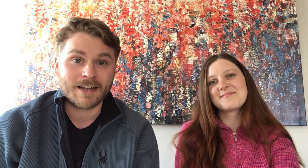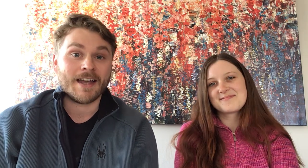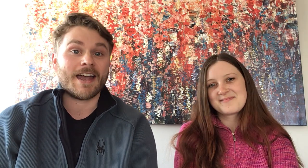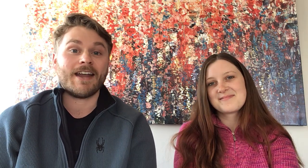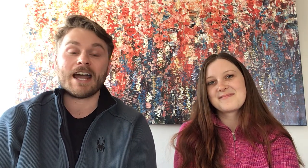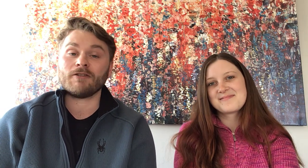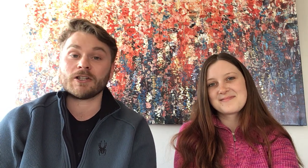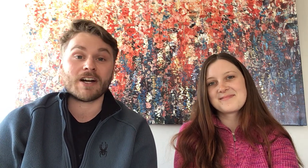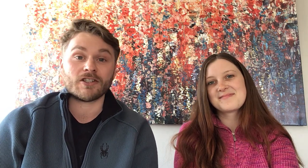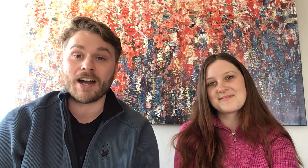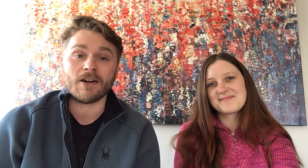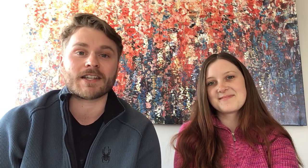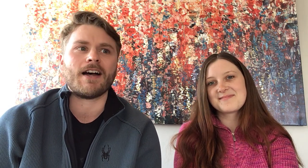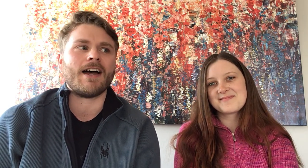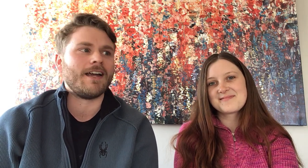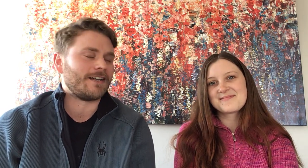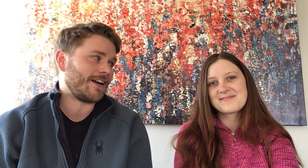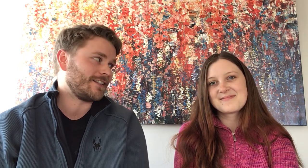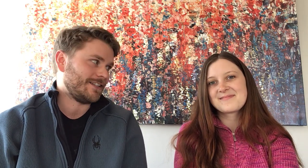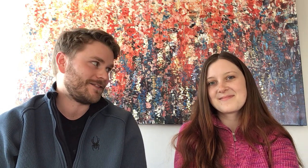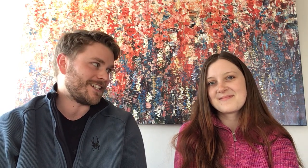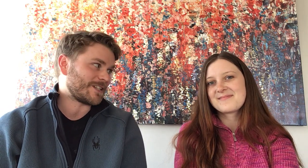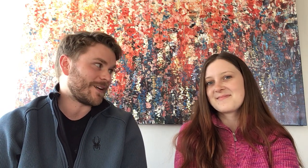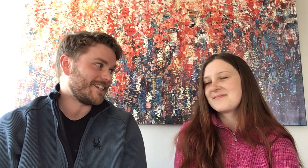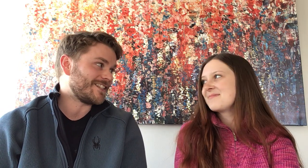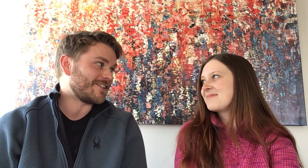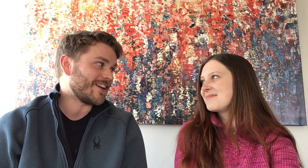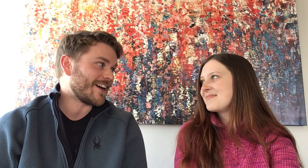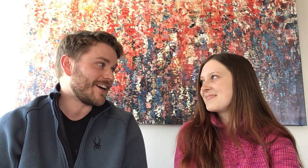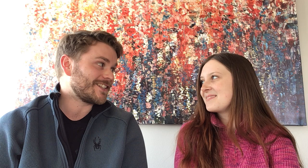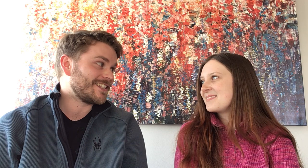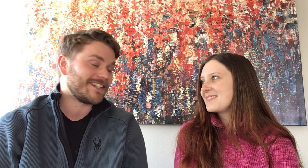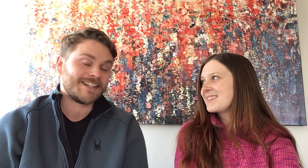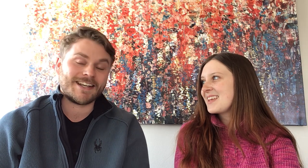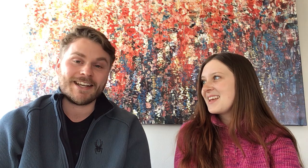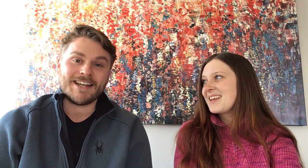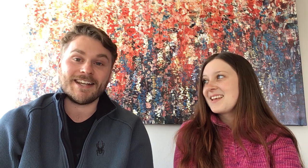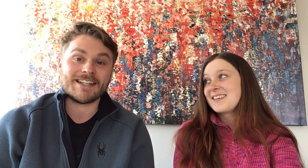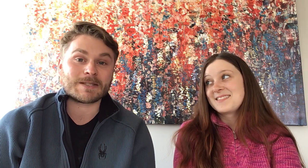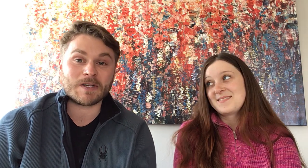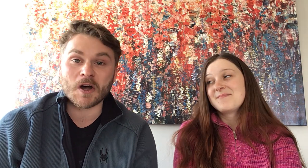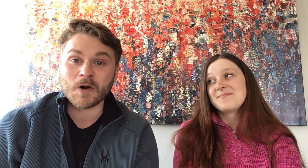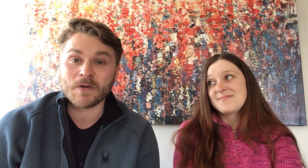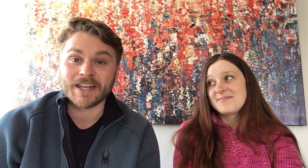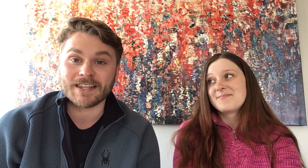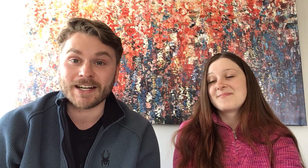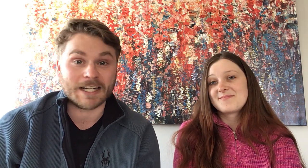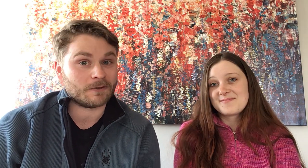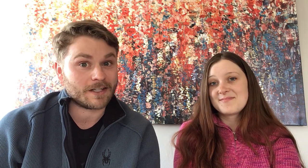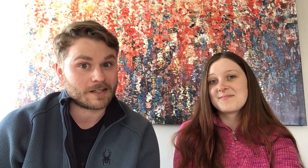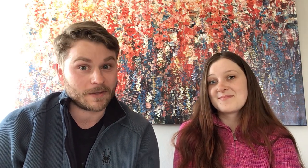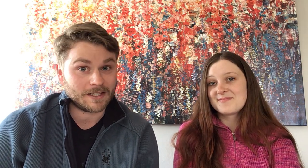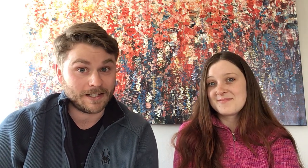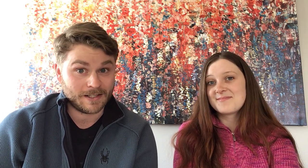And have a look around your house. I kind of love seeing spiders around the house. It lets me know that they're getting rid of some of the insects.